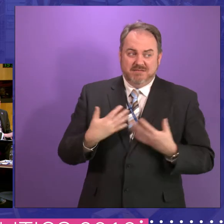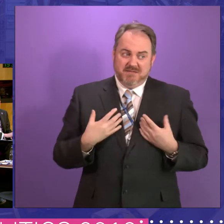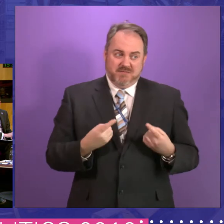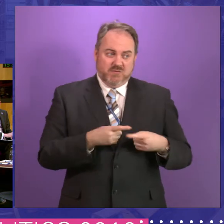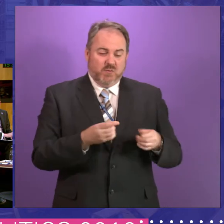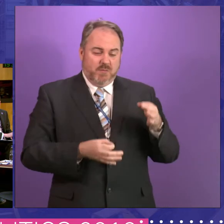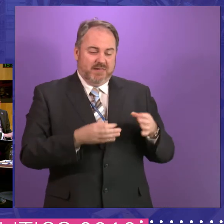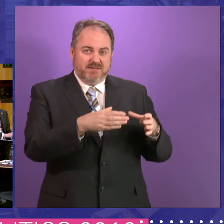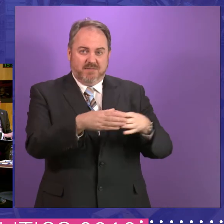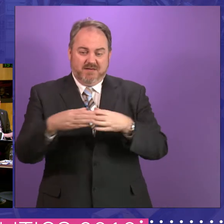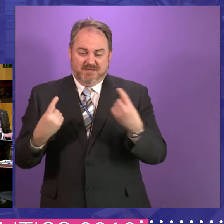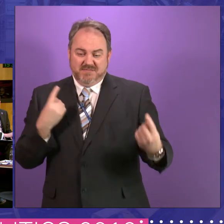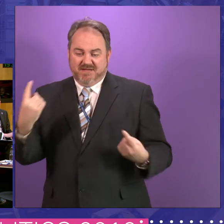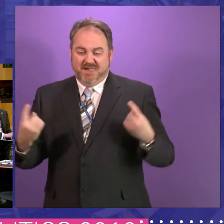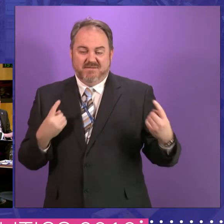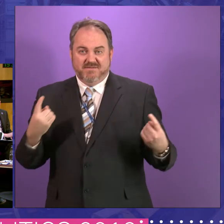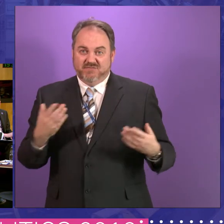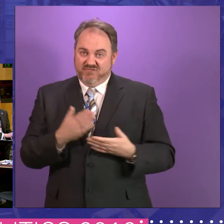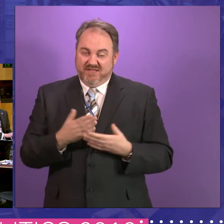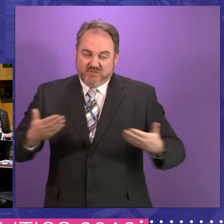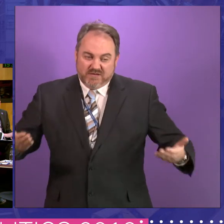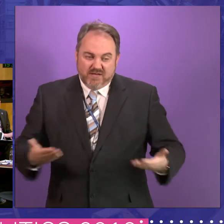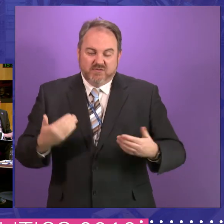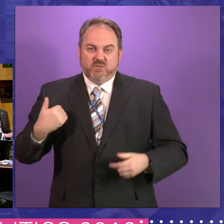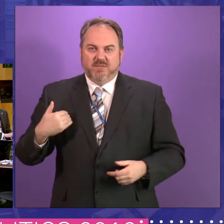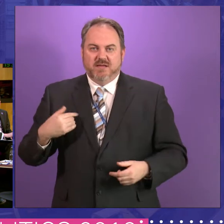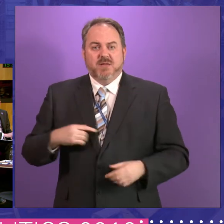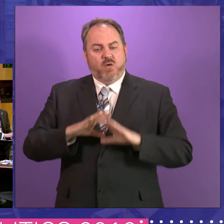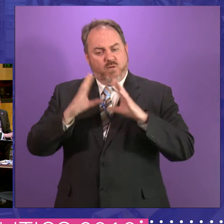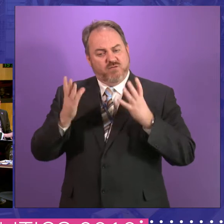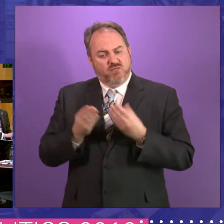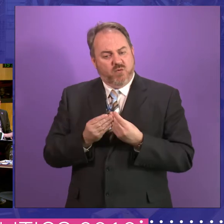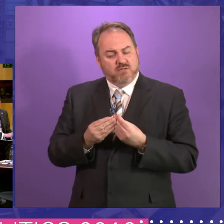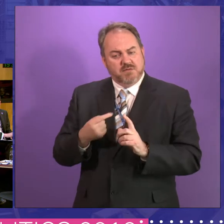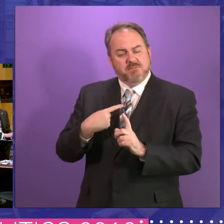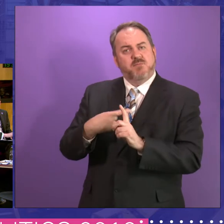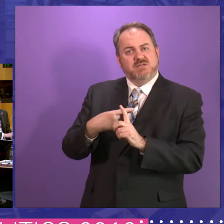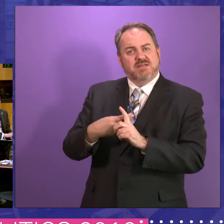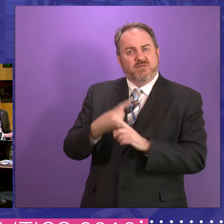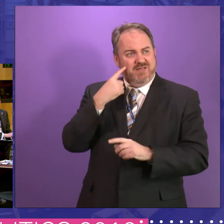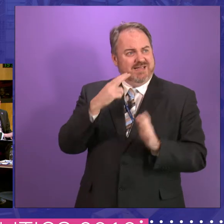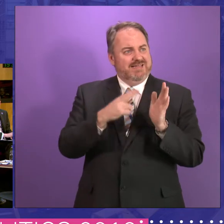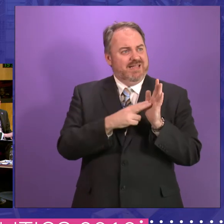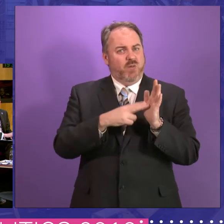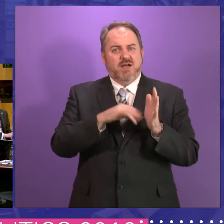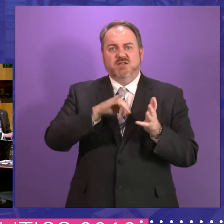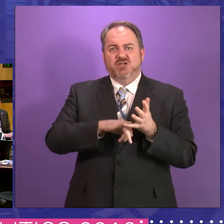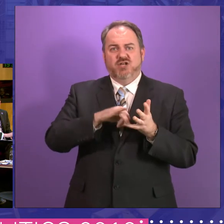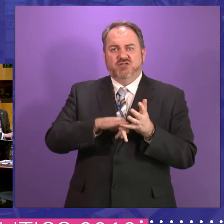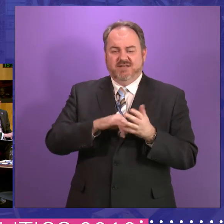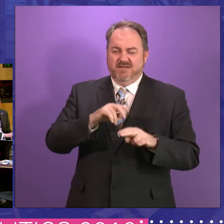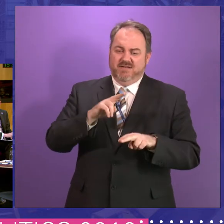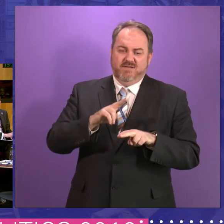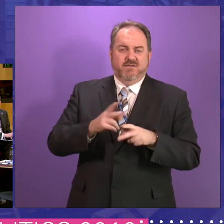themselves. But I think in the whole, we've got quite a good story to tell. You know, we've got Nicola Sturgeon, female First Minister.